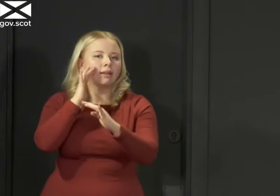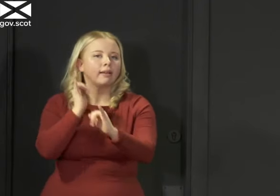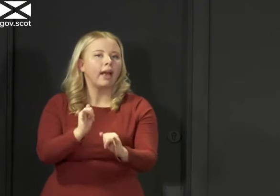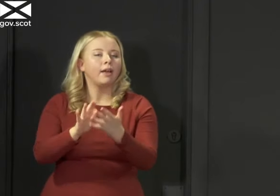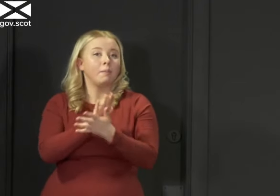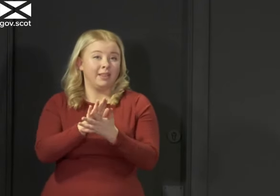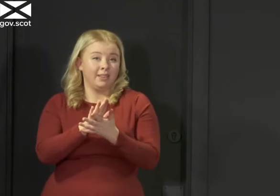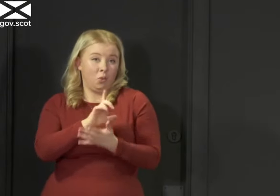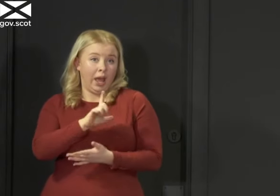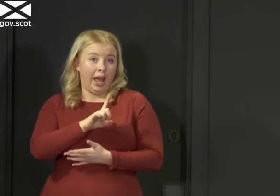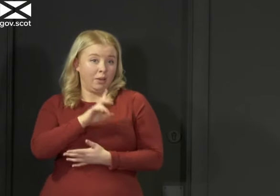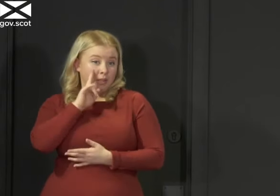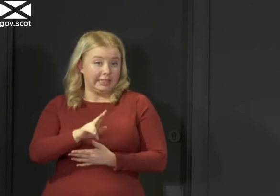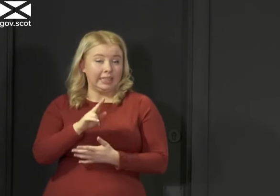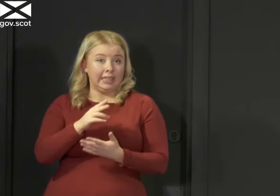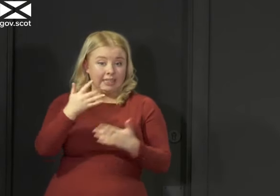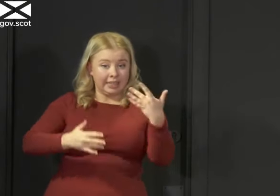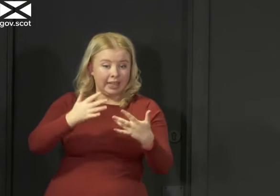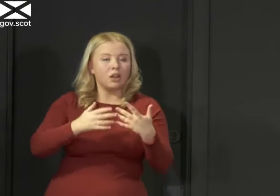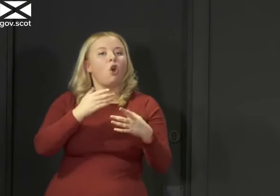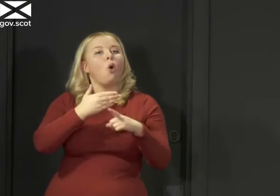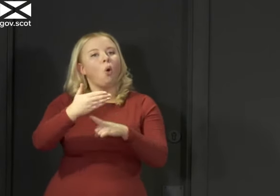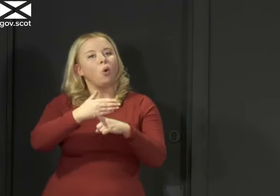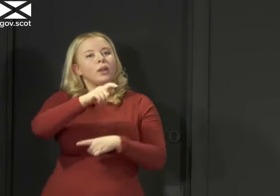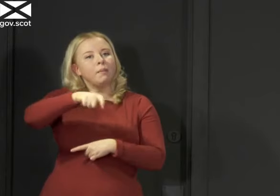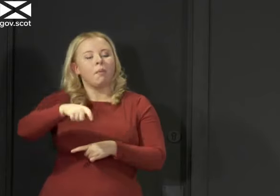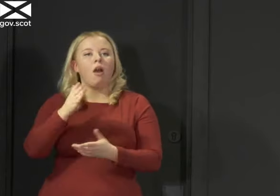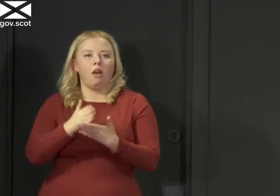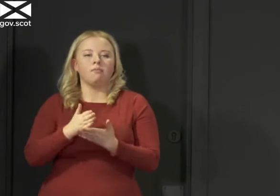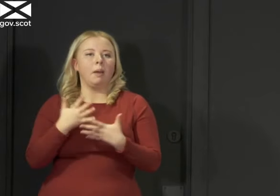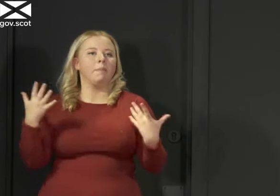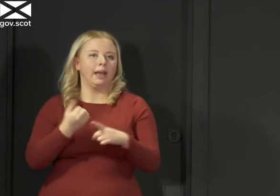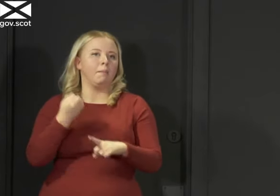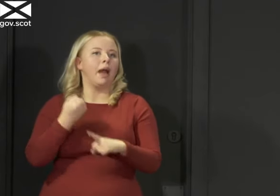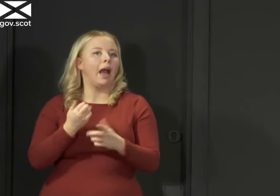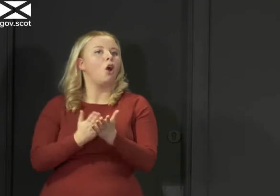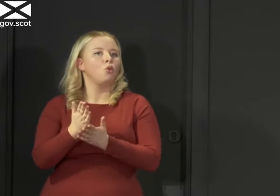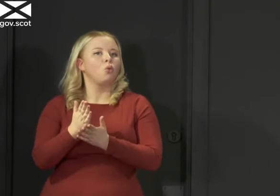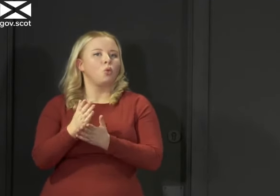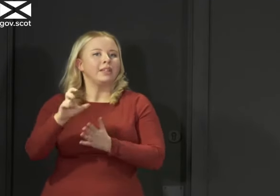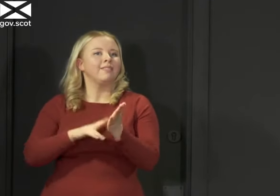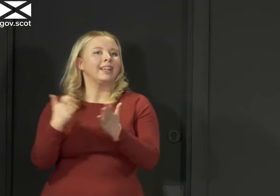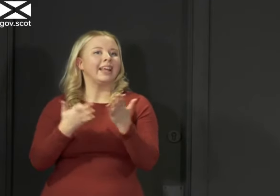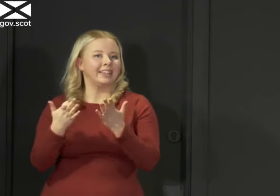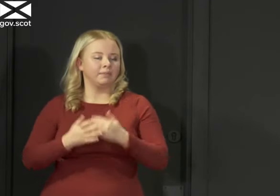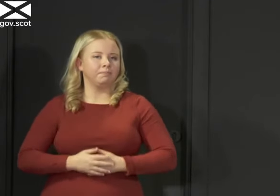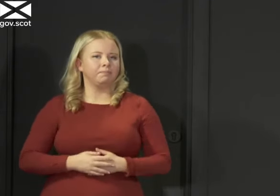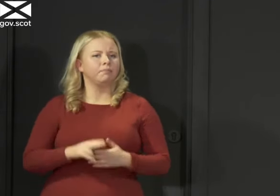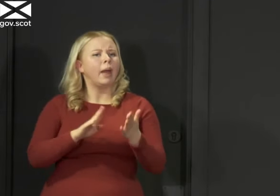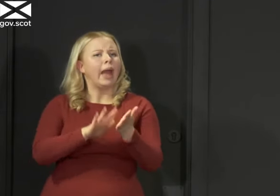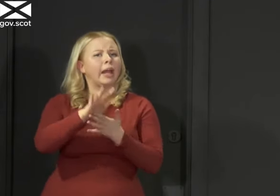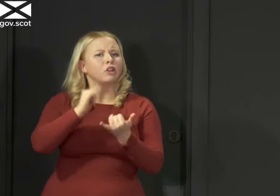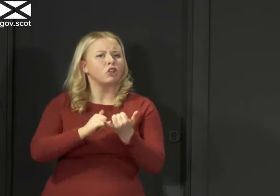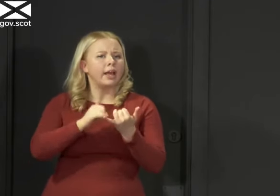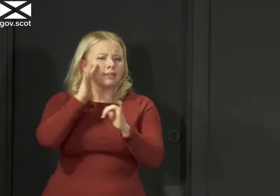in the statistics that we publish every day, older people are particularly hard hit by this illness. NHS tests are also